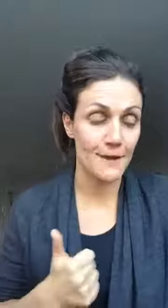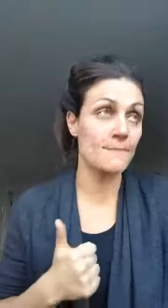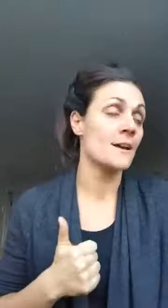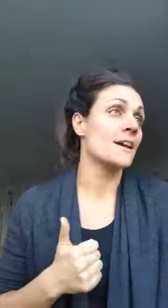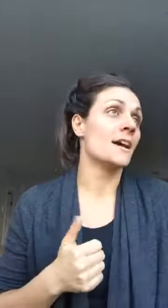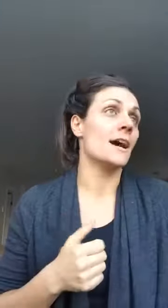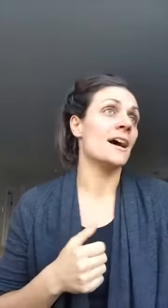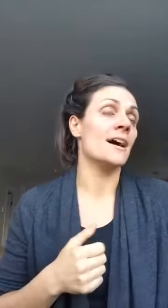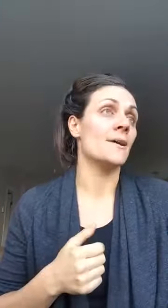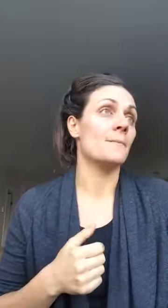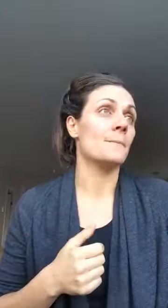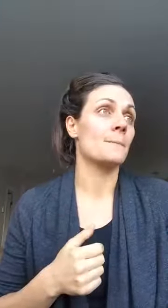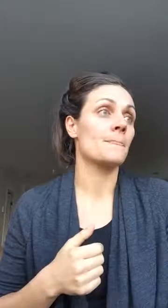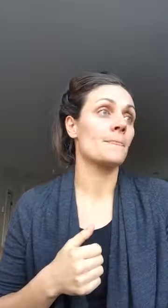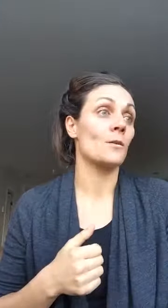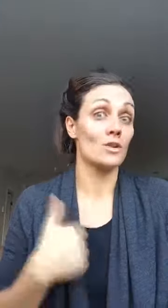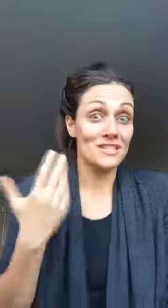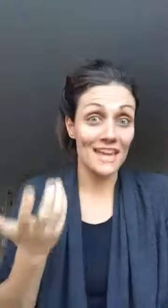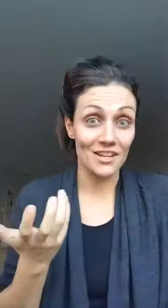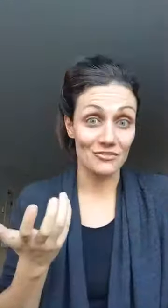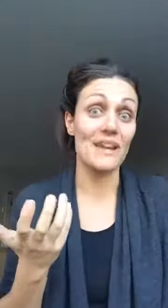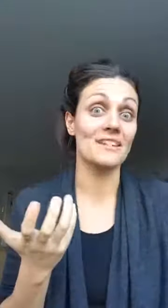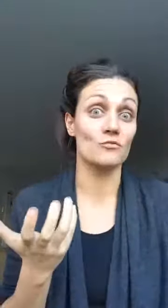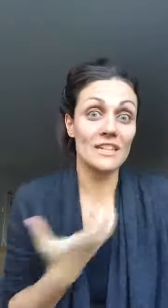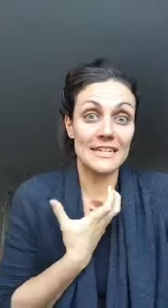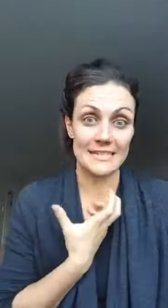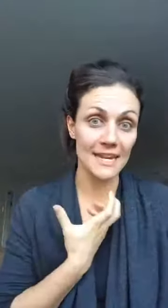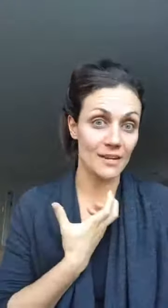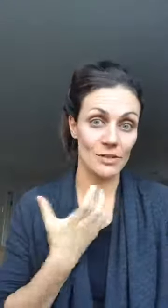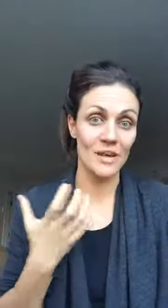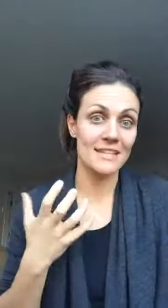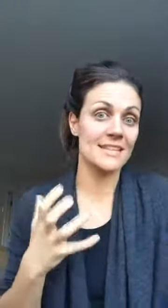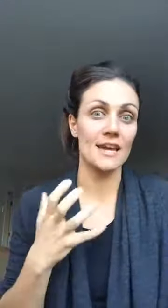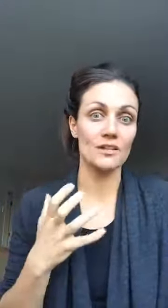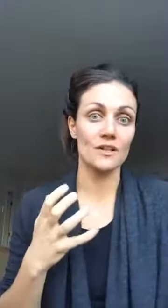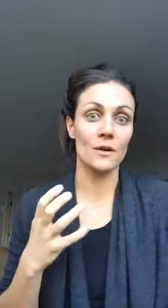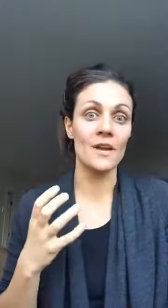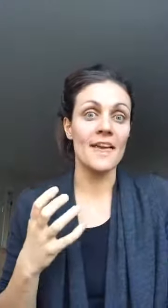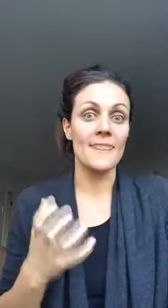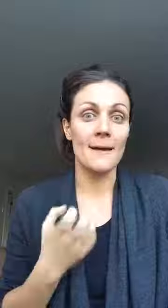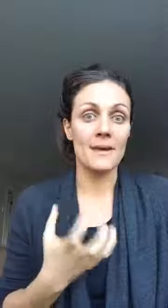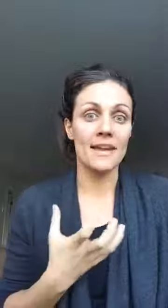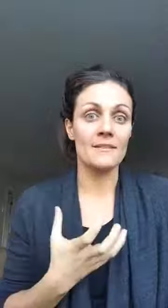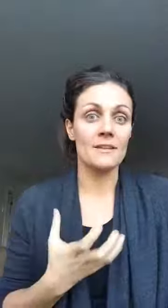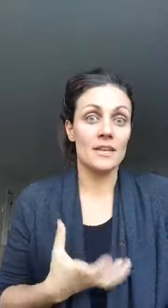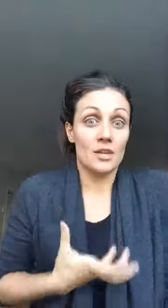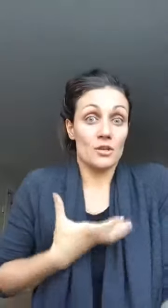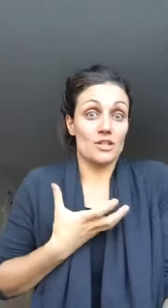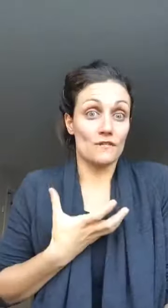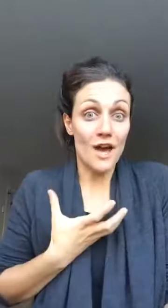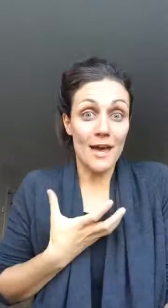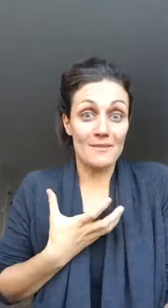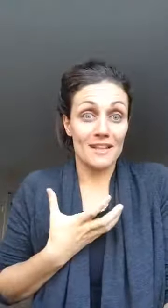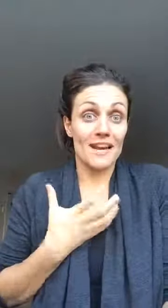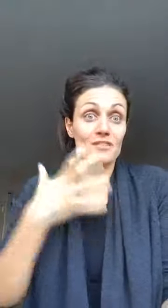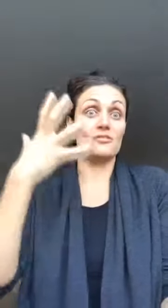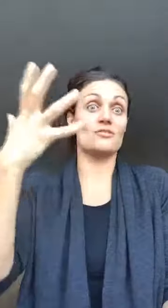um or sales right it's really exciting when you get a sale so that might increase your vibe and allow you to